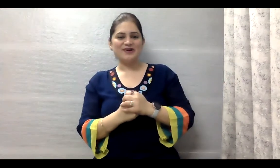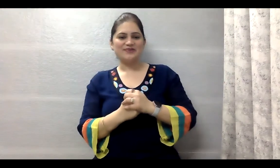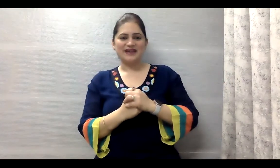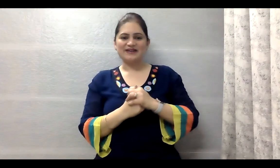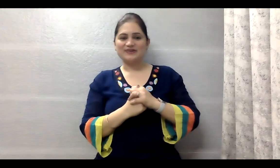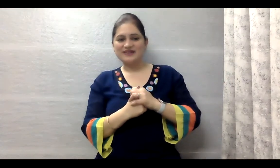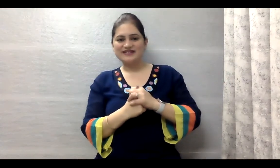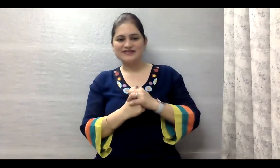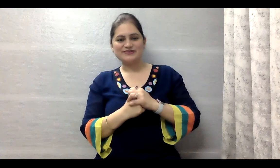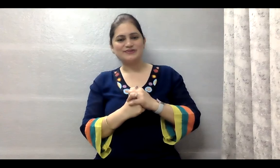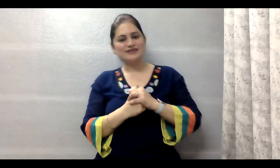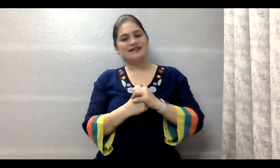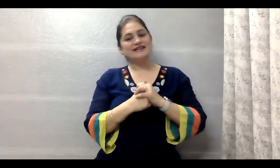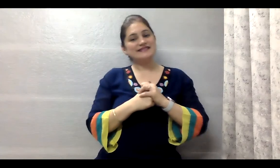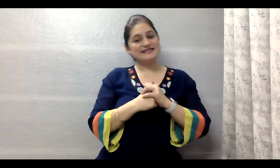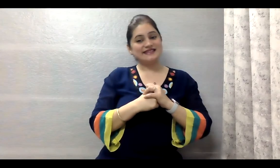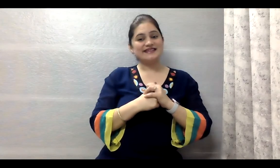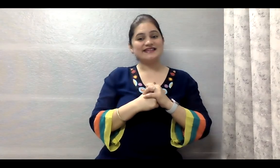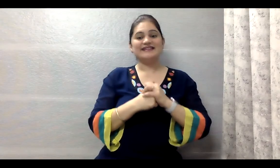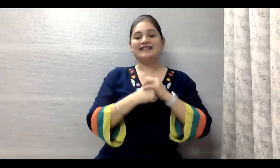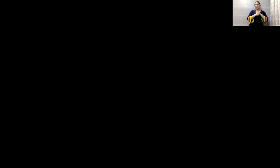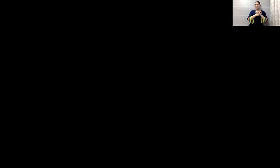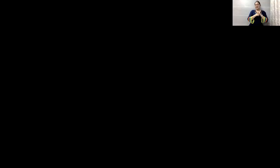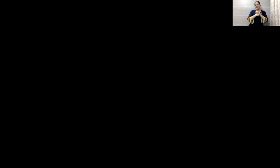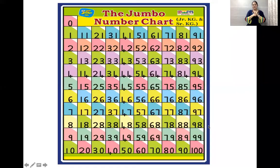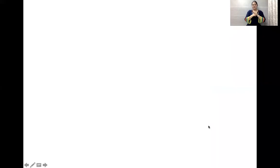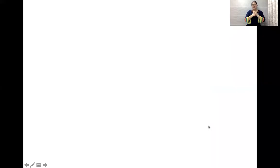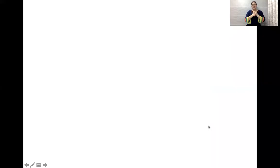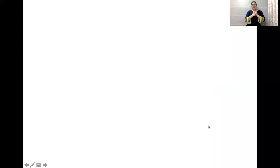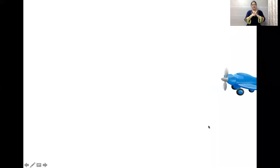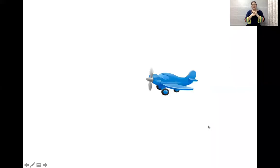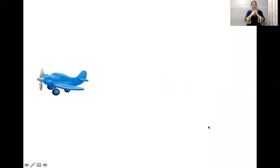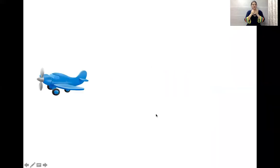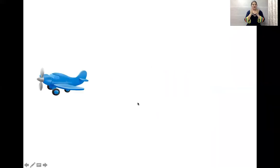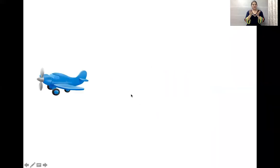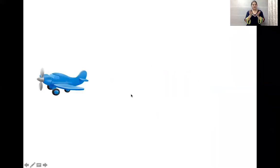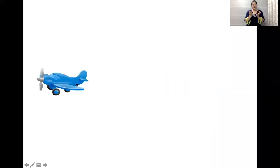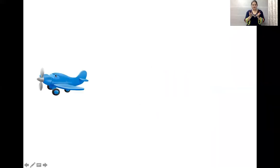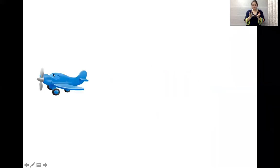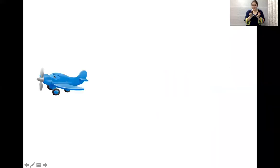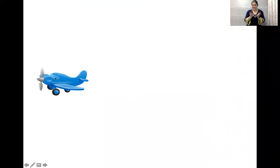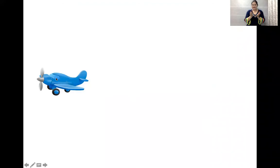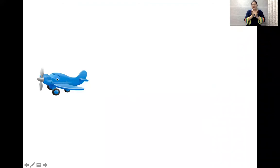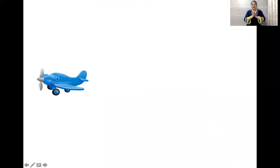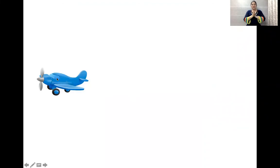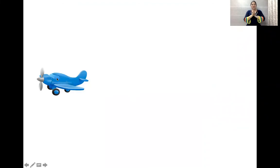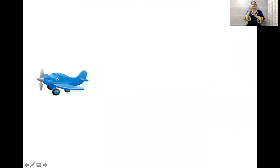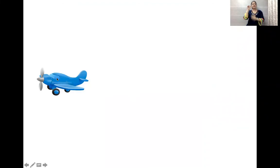we are going to see number names oh we are going to count the object oh it's